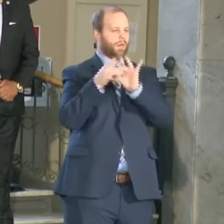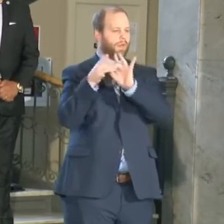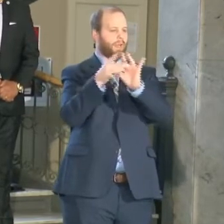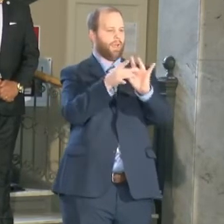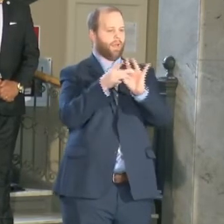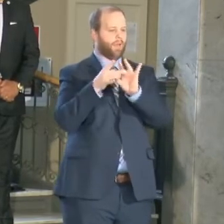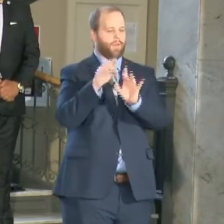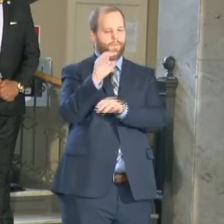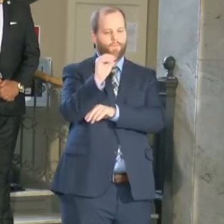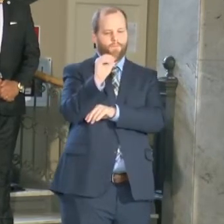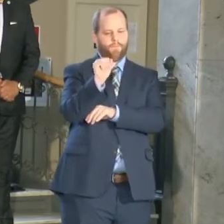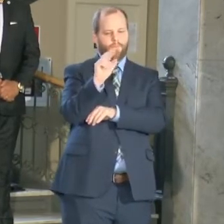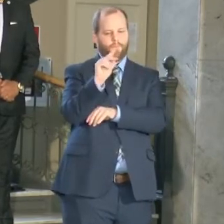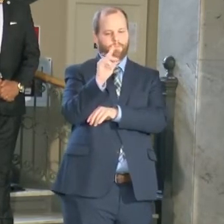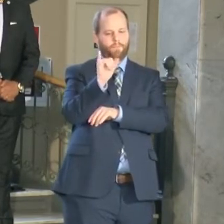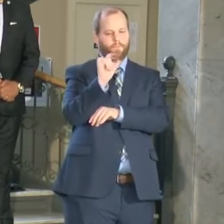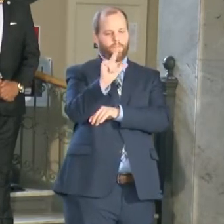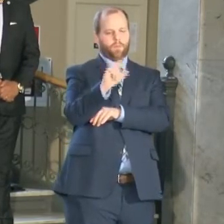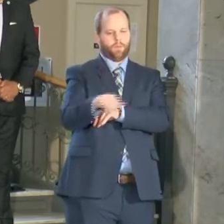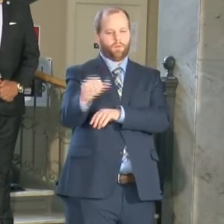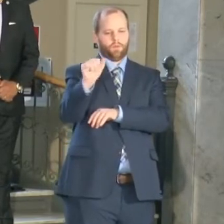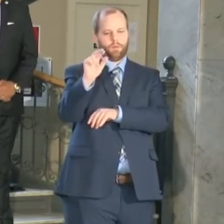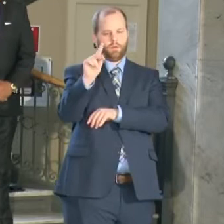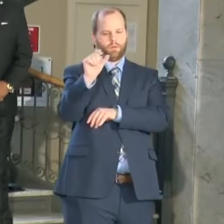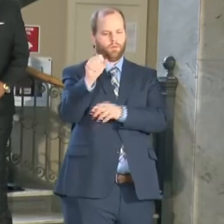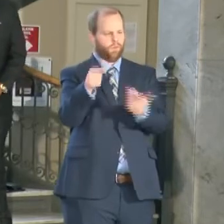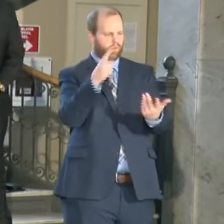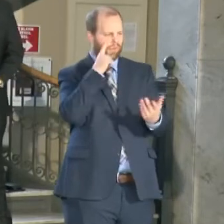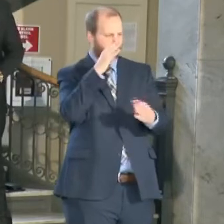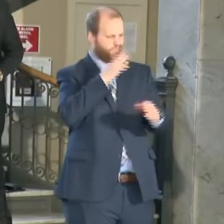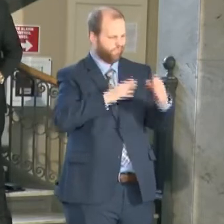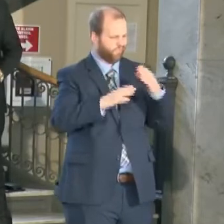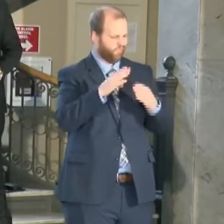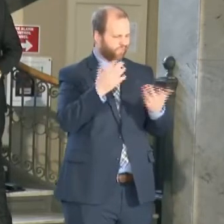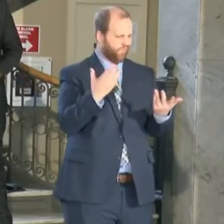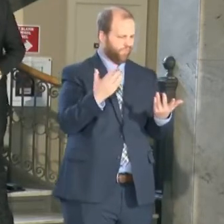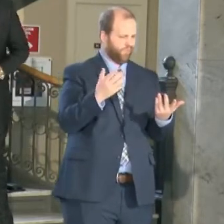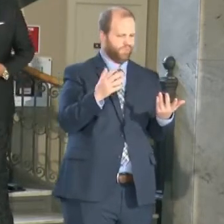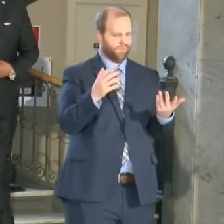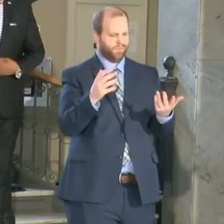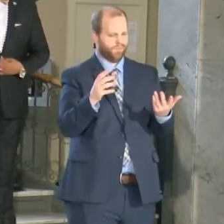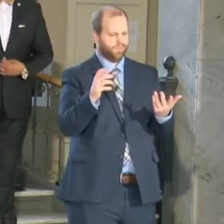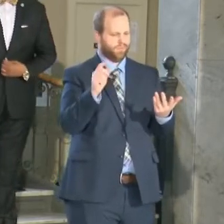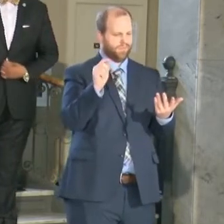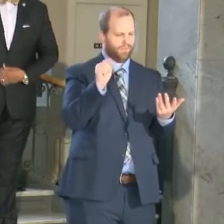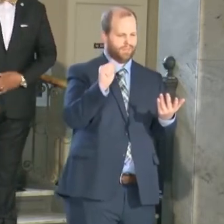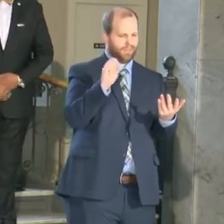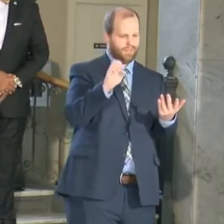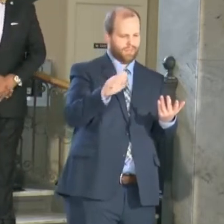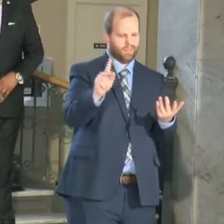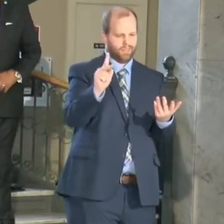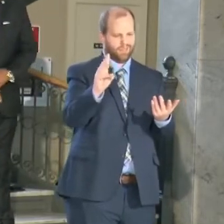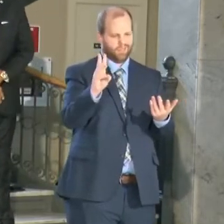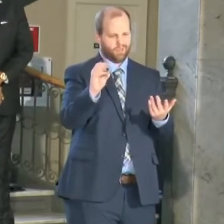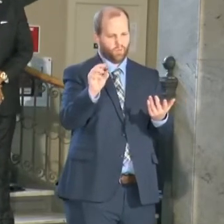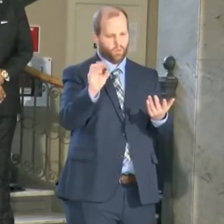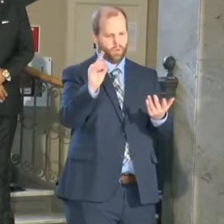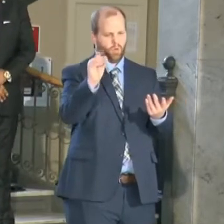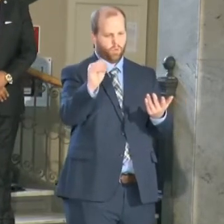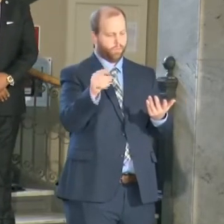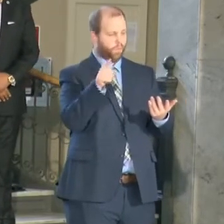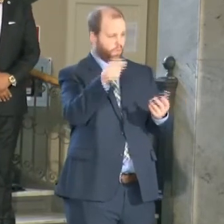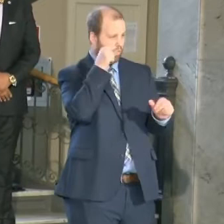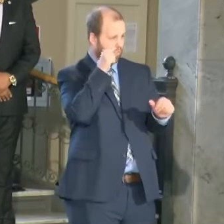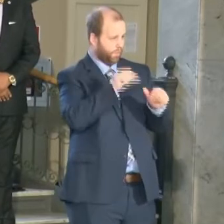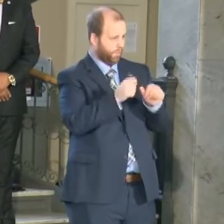taekwondo and things like nature but if you grew up in little rock uh there were many uh many of our youth who understand and remember uh american taekwondo